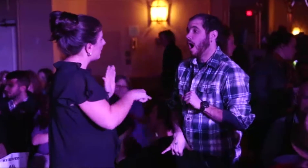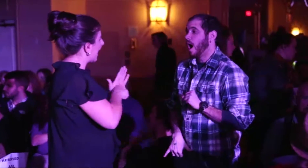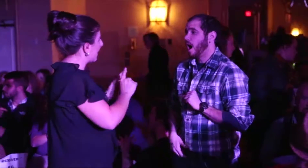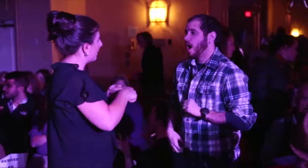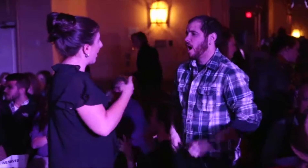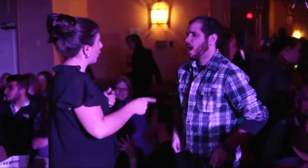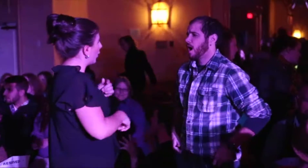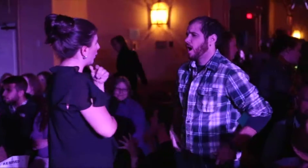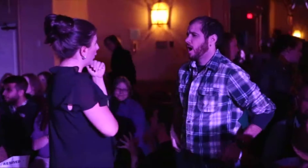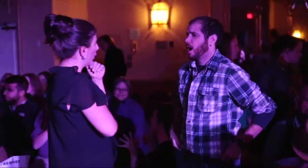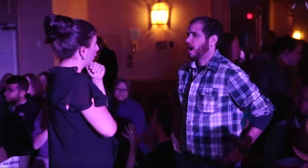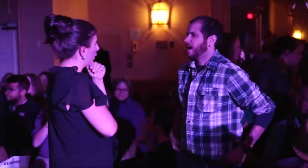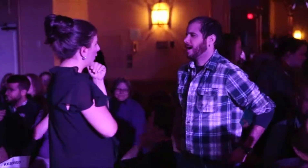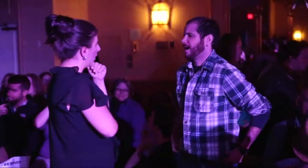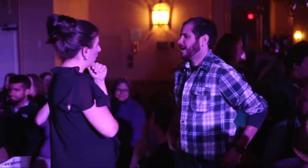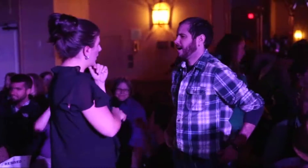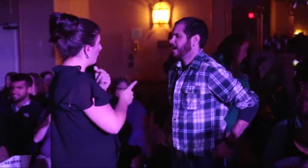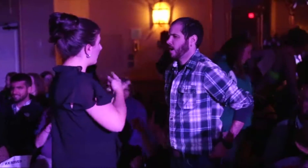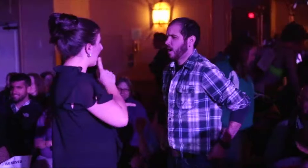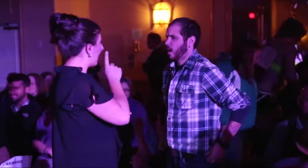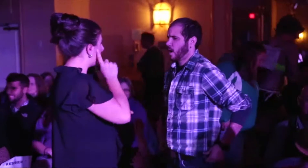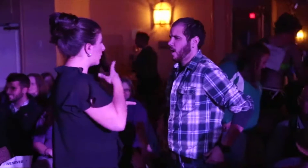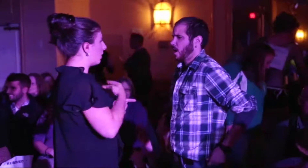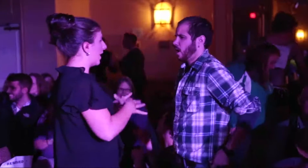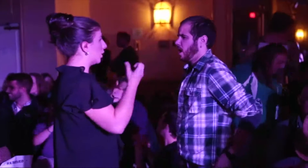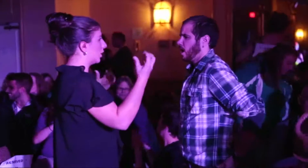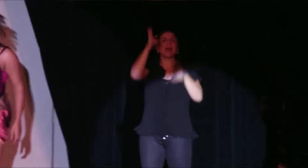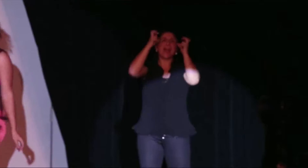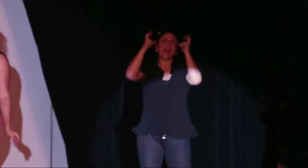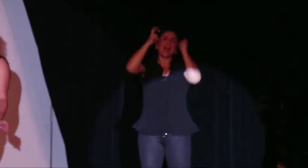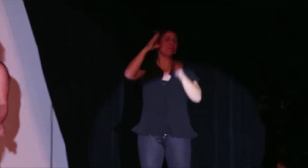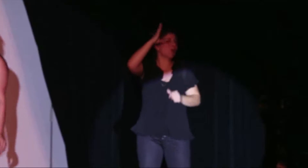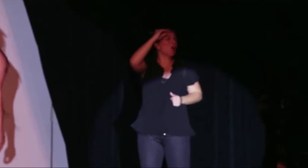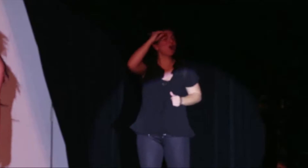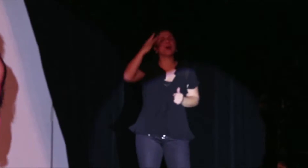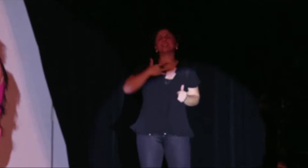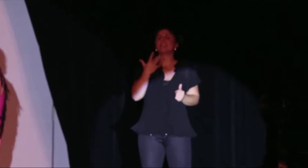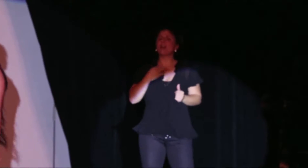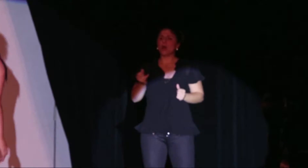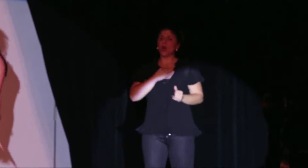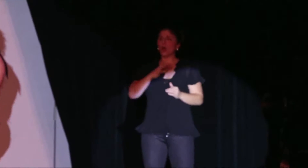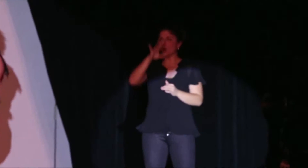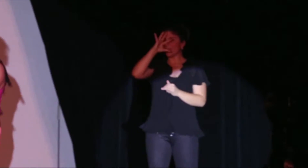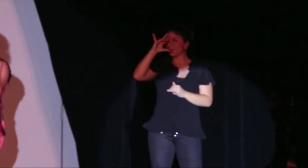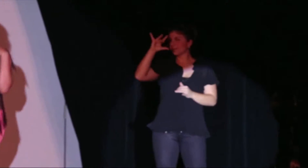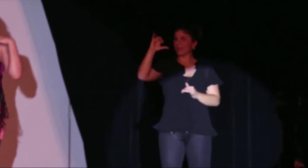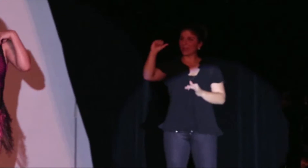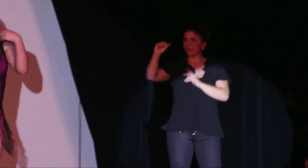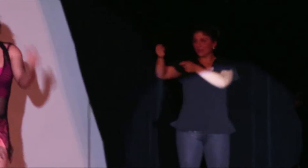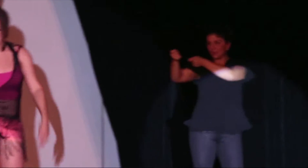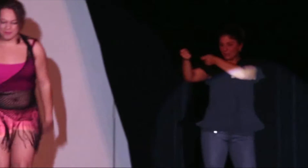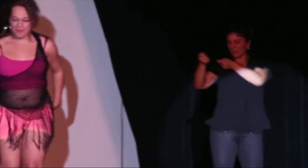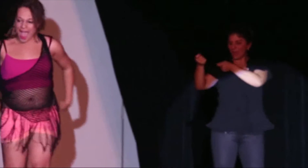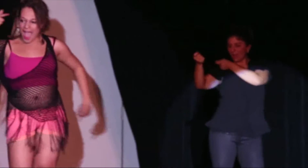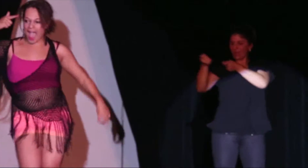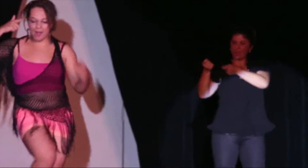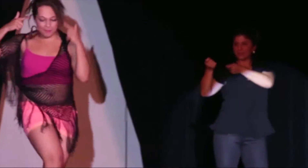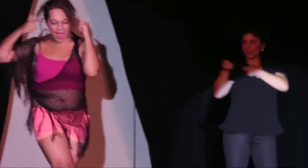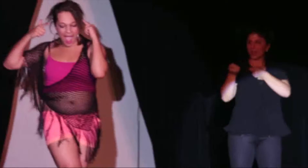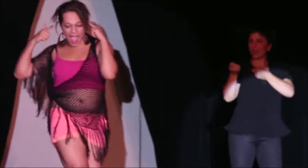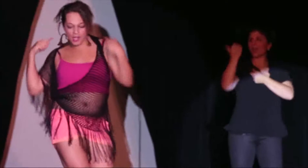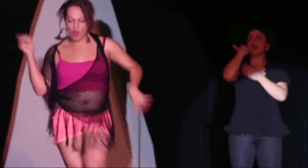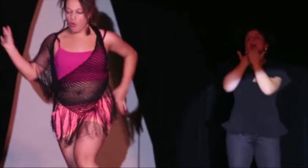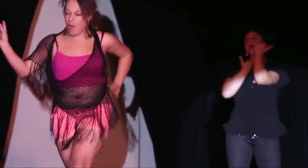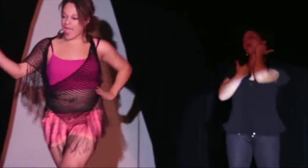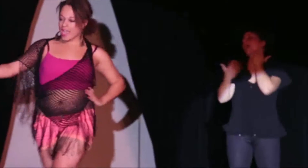high demand. She says deaf patrons often request her presence because she knows the music and her audience. As a hearing person,